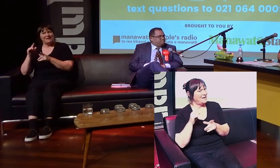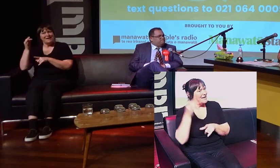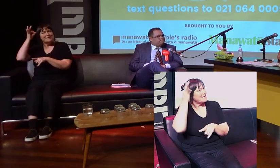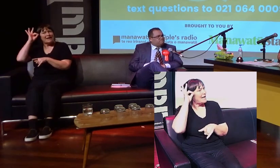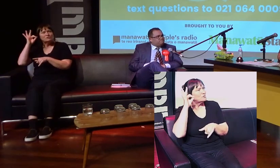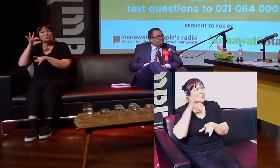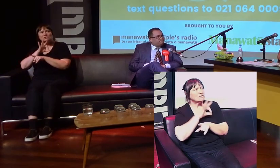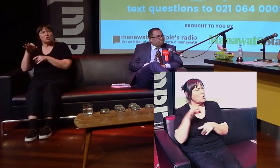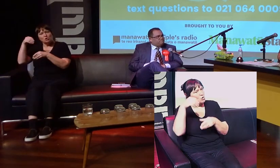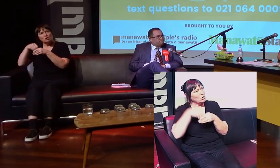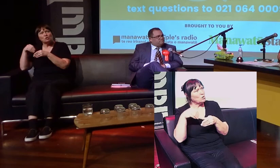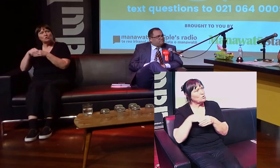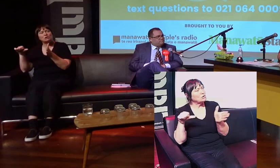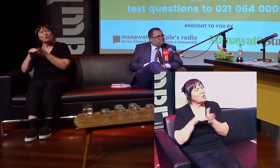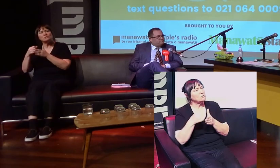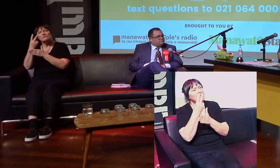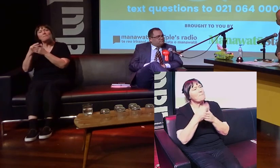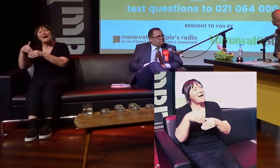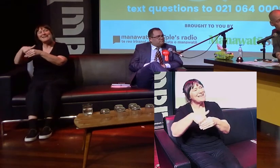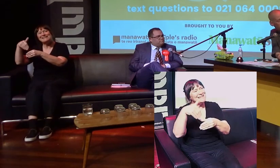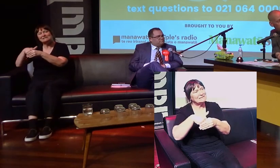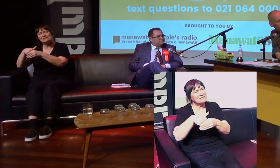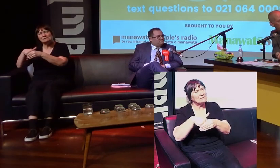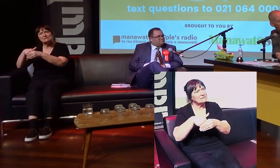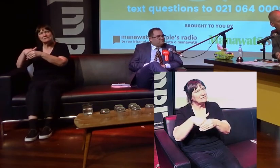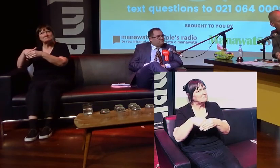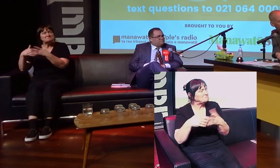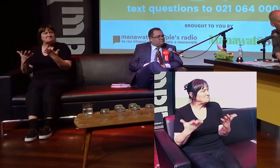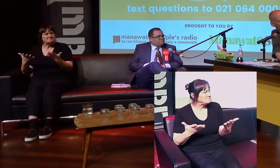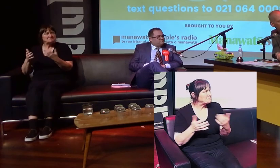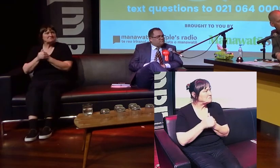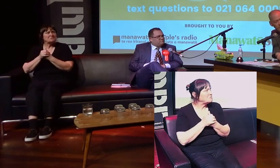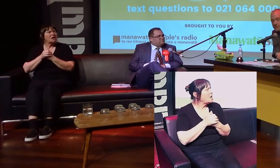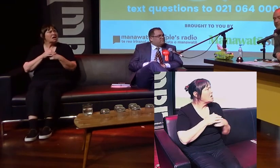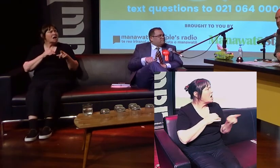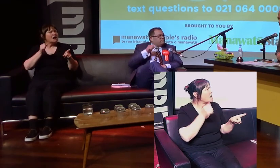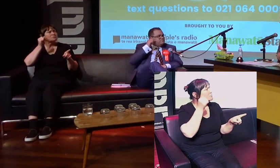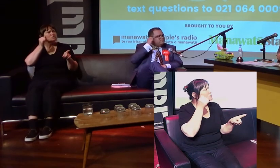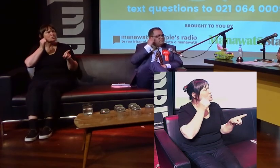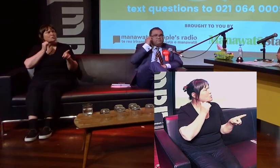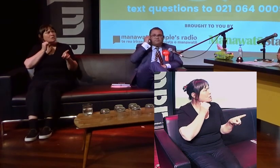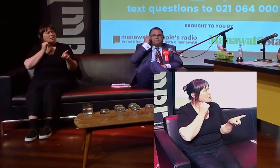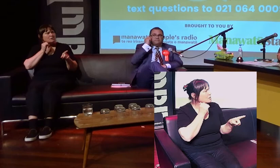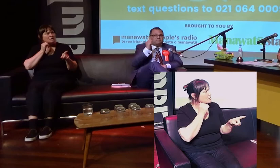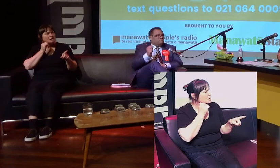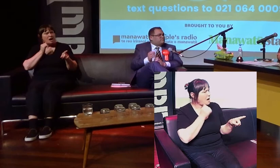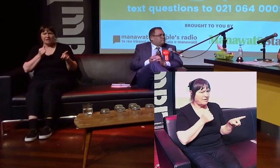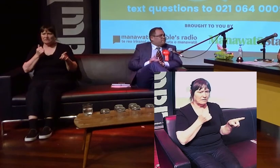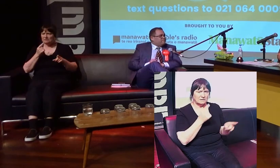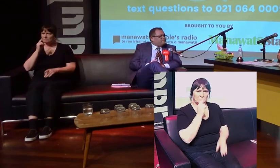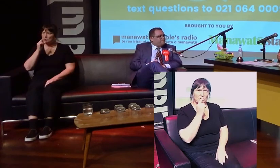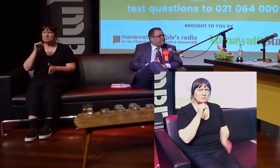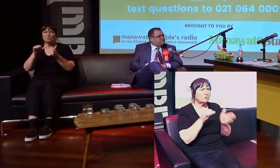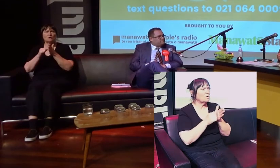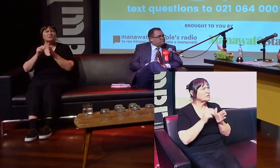and it's not an inconsiderable amount of money. Jimmy, don't know if you can fact-check me on this, that there were notions of up to $80,000 potentially